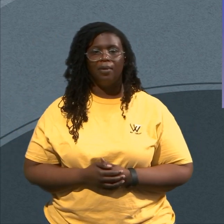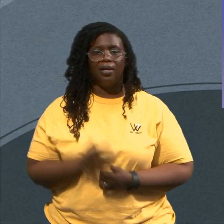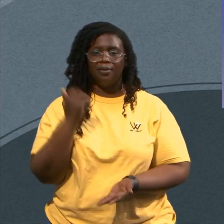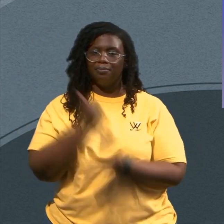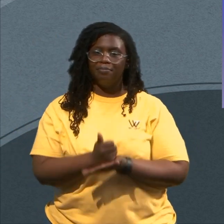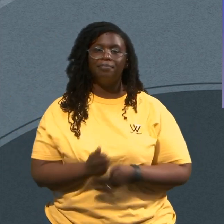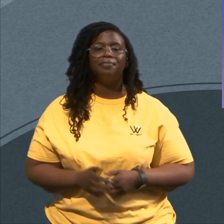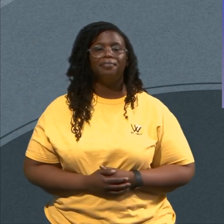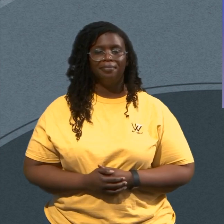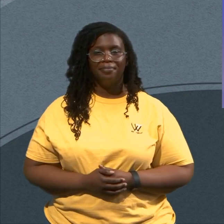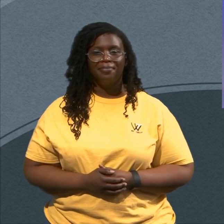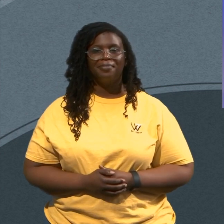God It